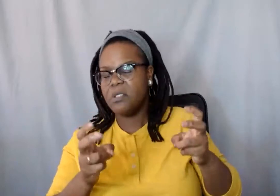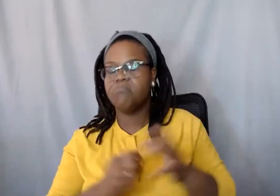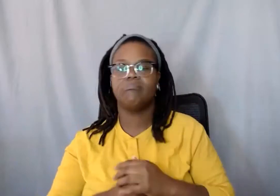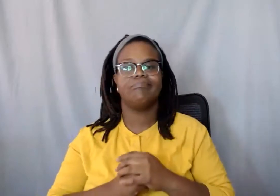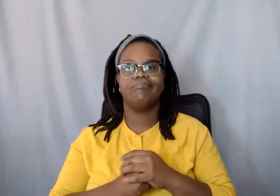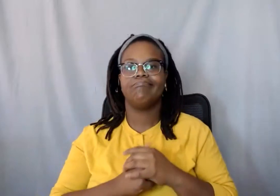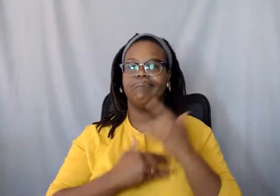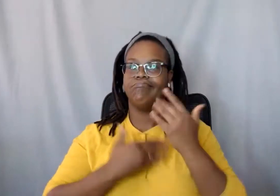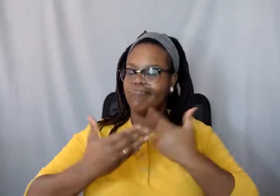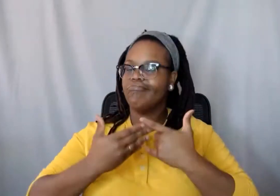my day and learn more.